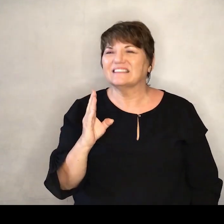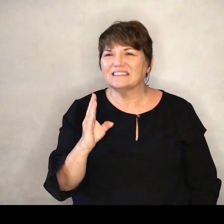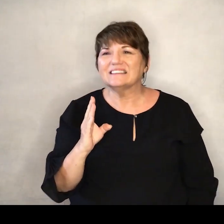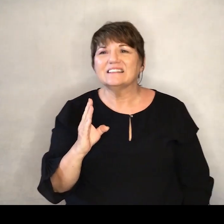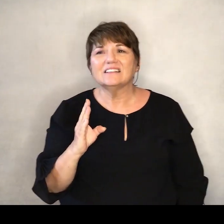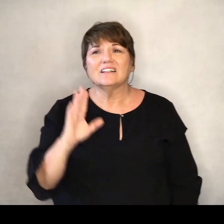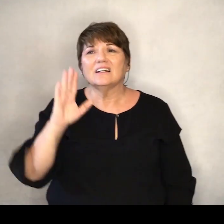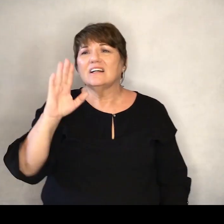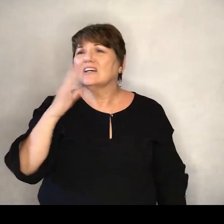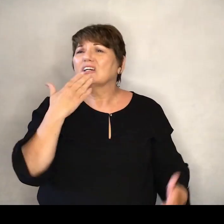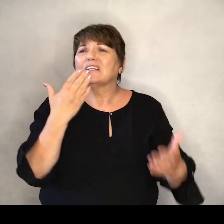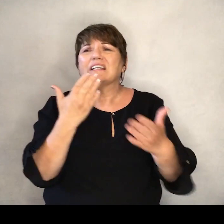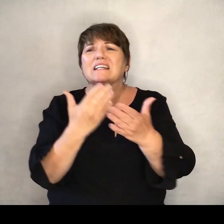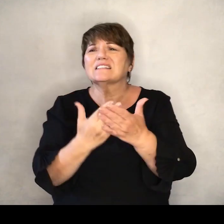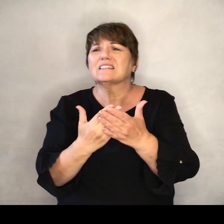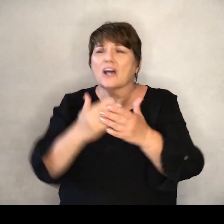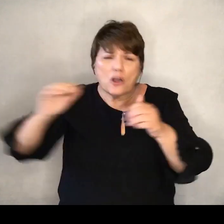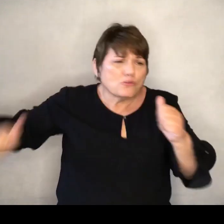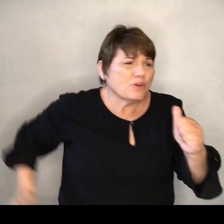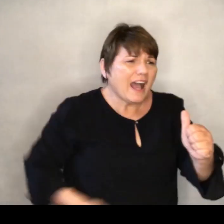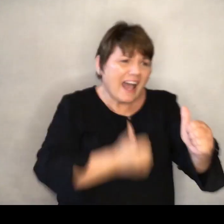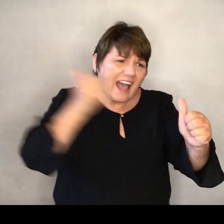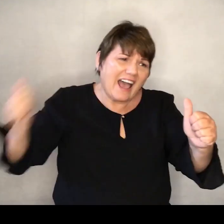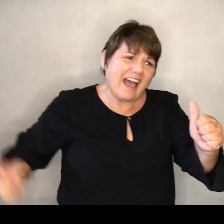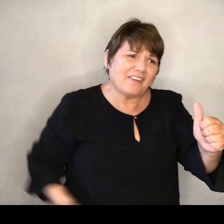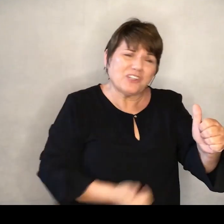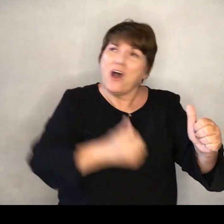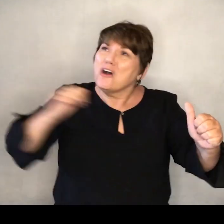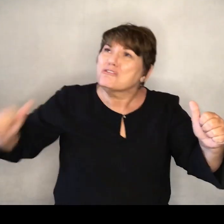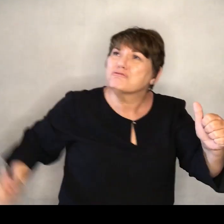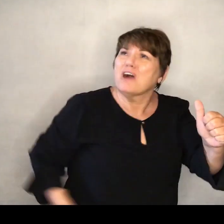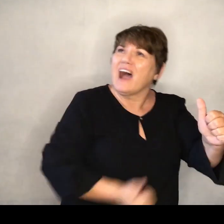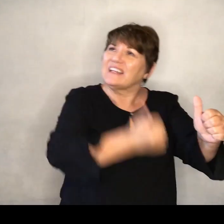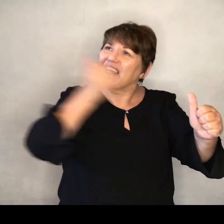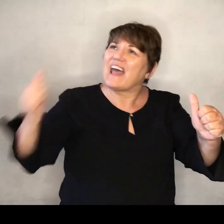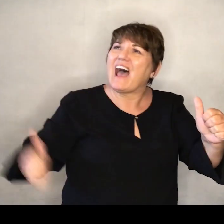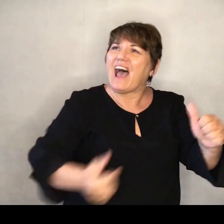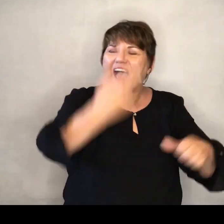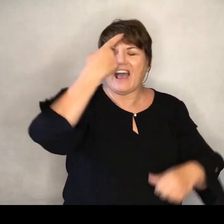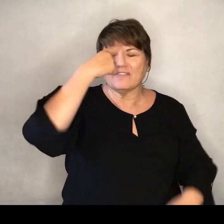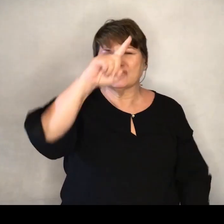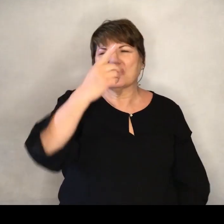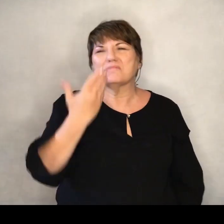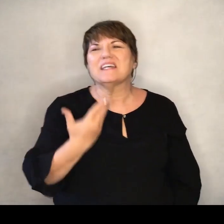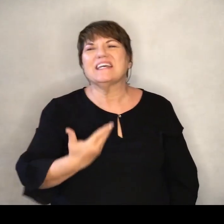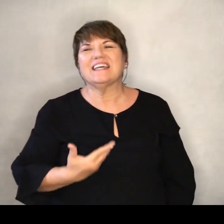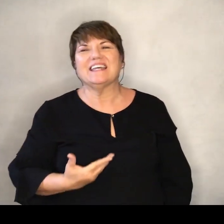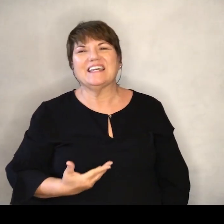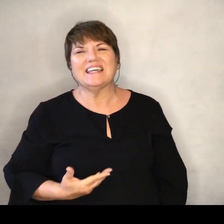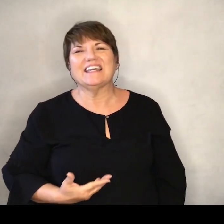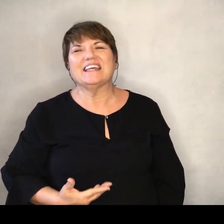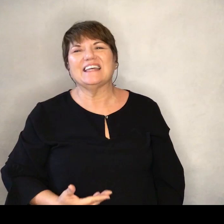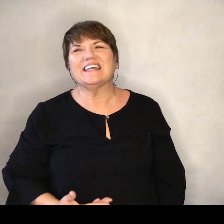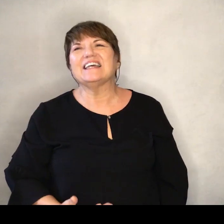Your goodness is running after, running after me